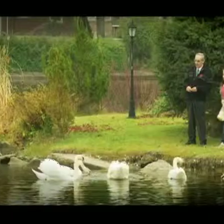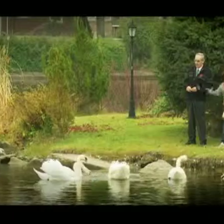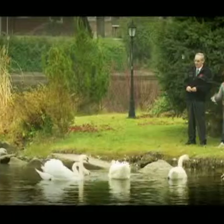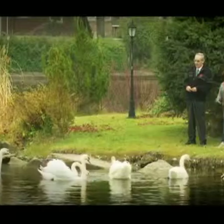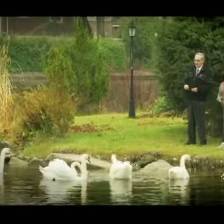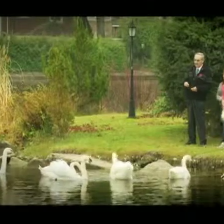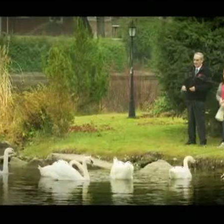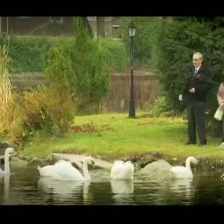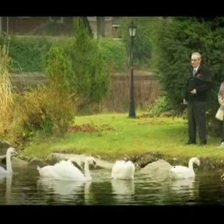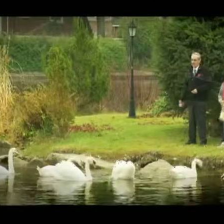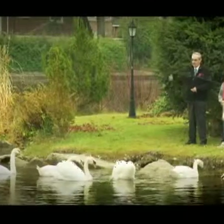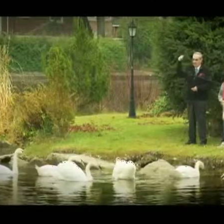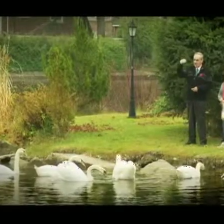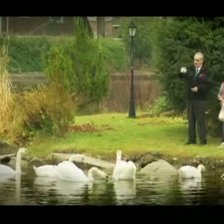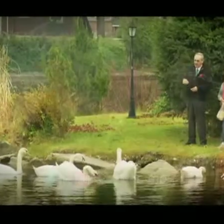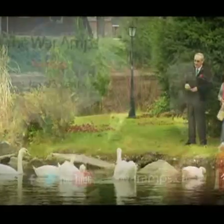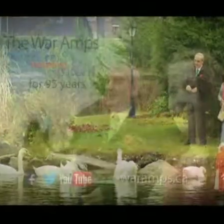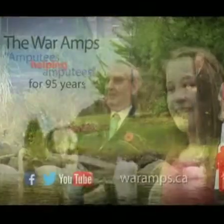about being anything else but herself.